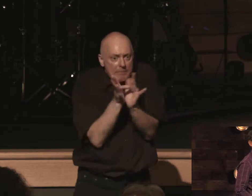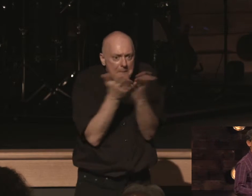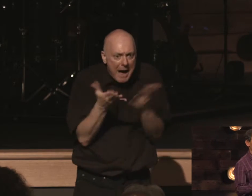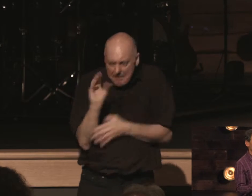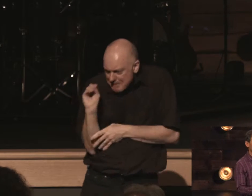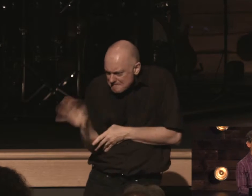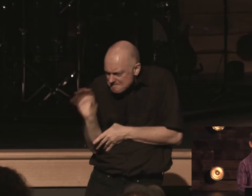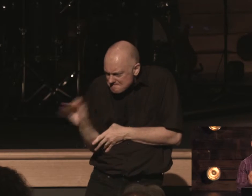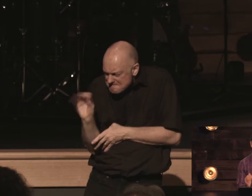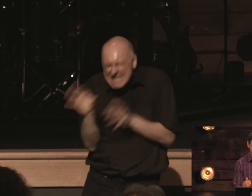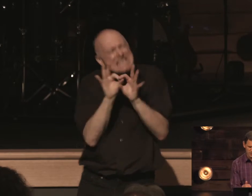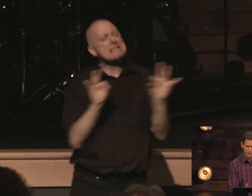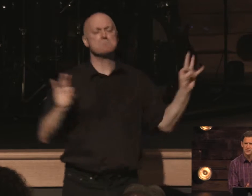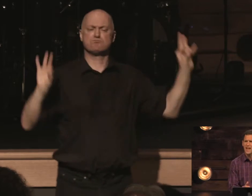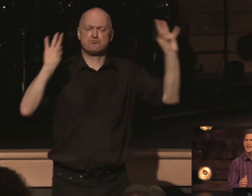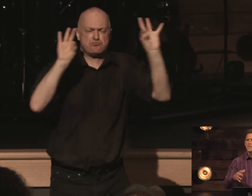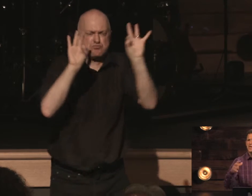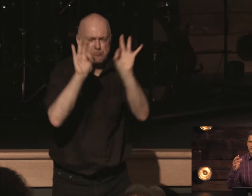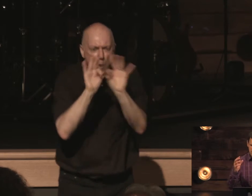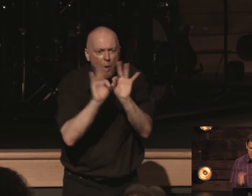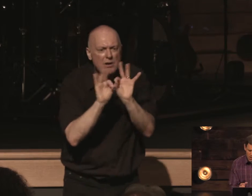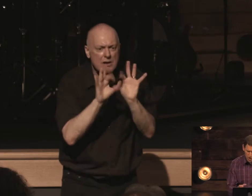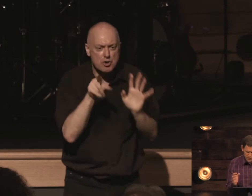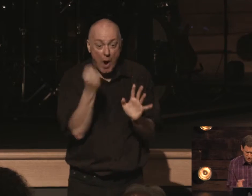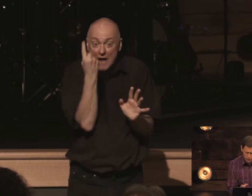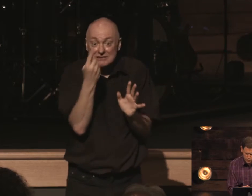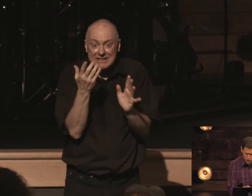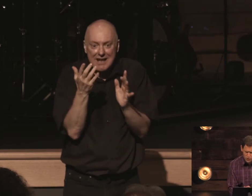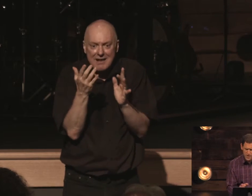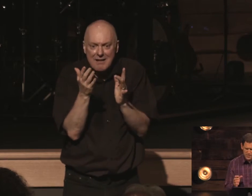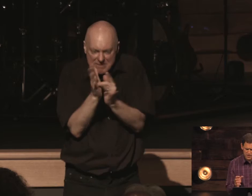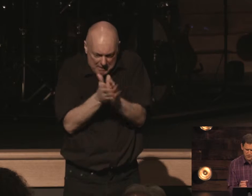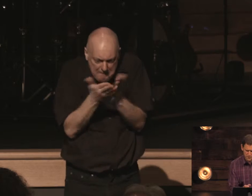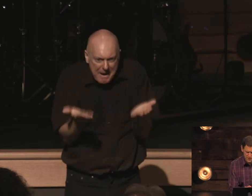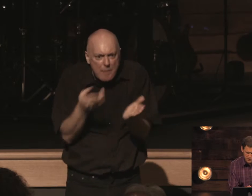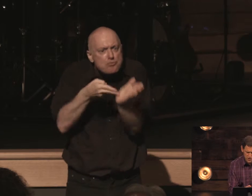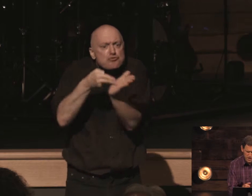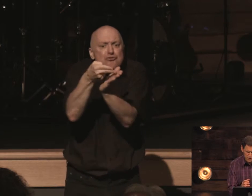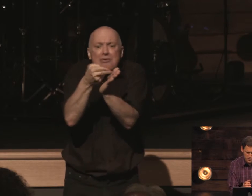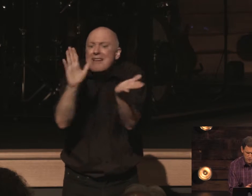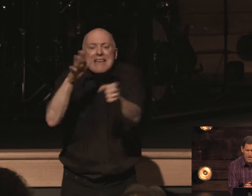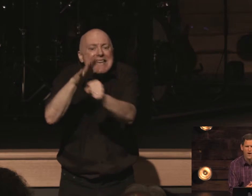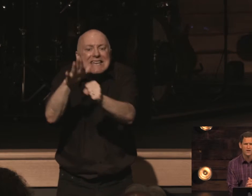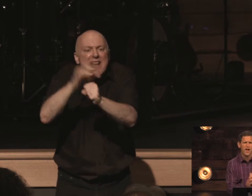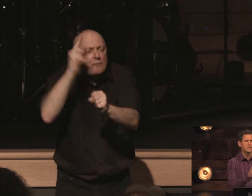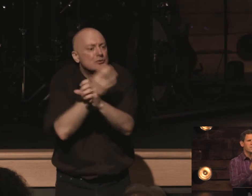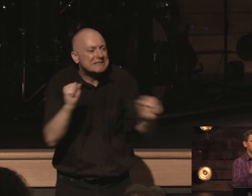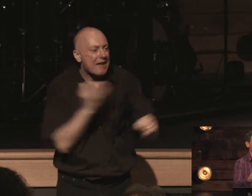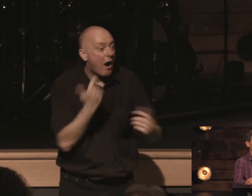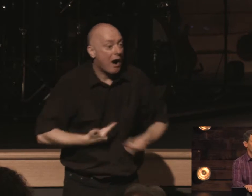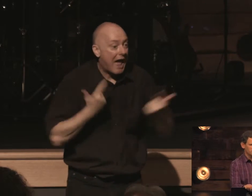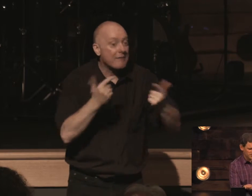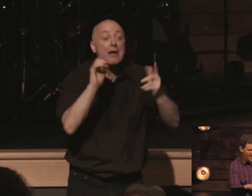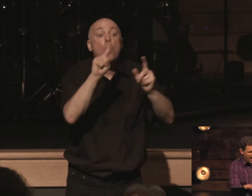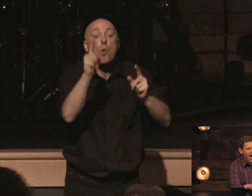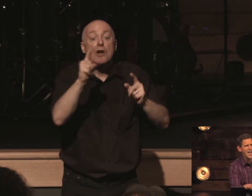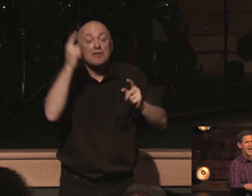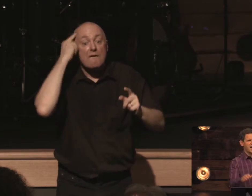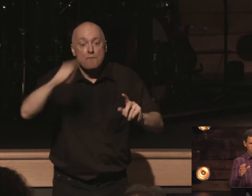essential as we understand this book this truth that is sufficient to save our lives but here's the question i ask